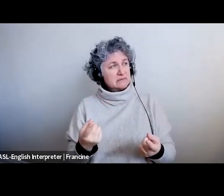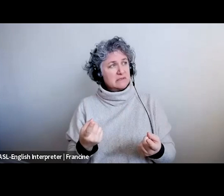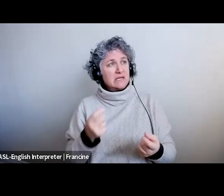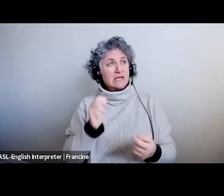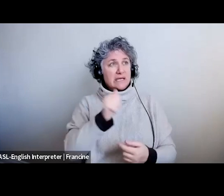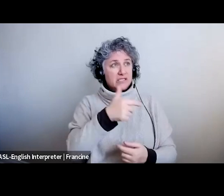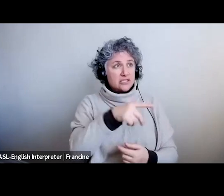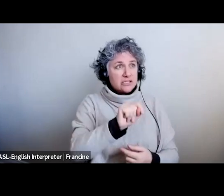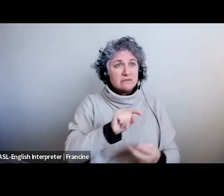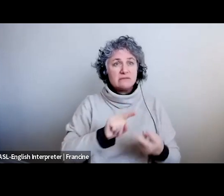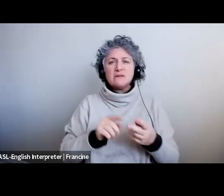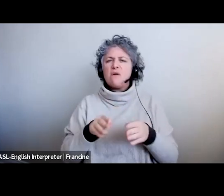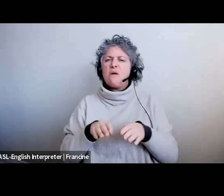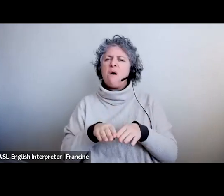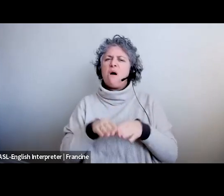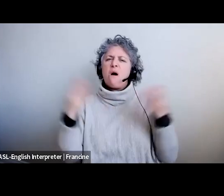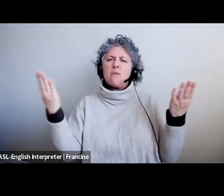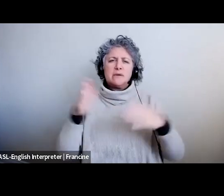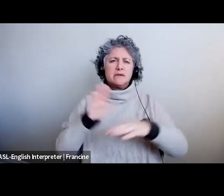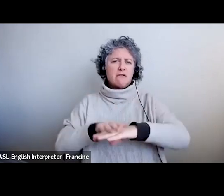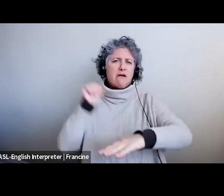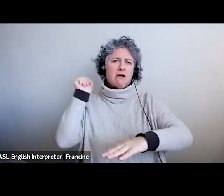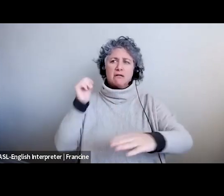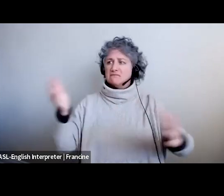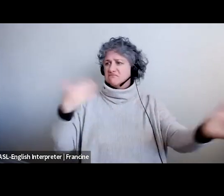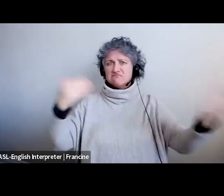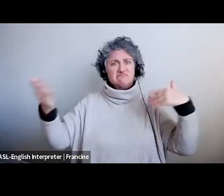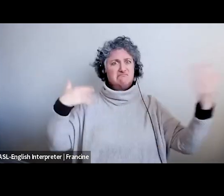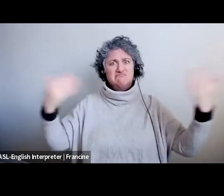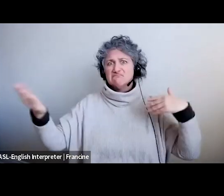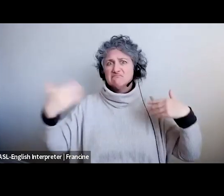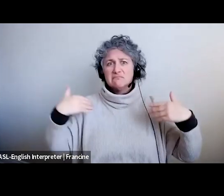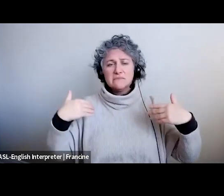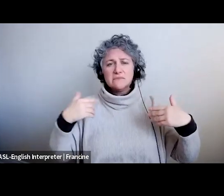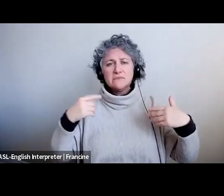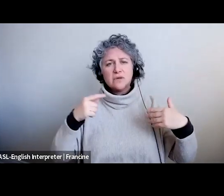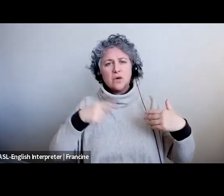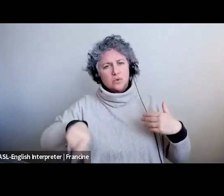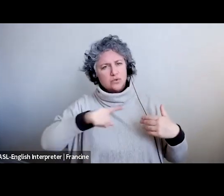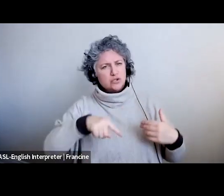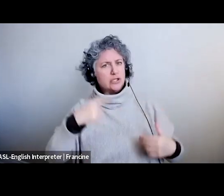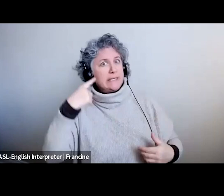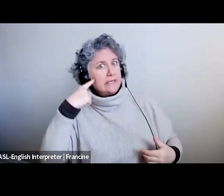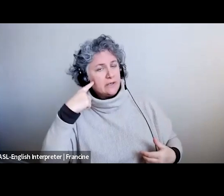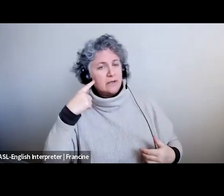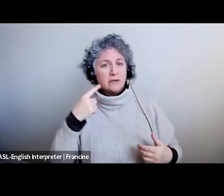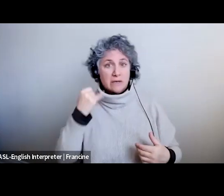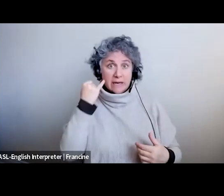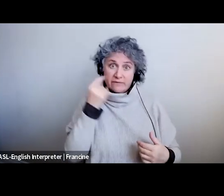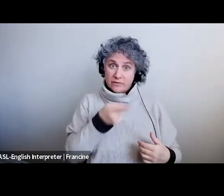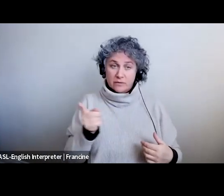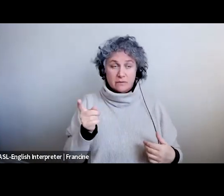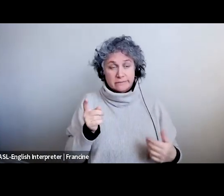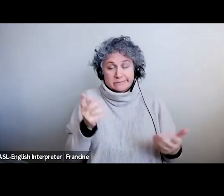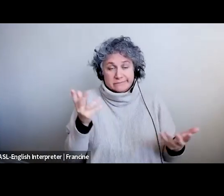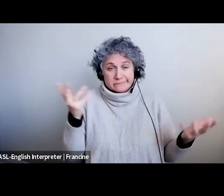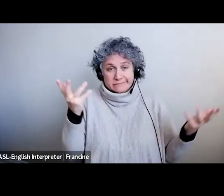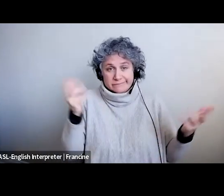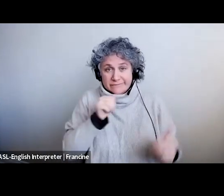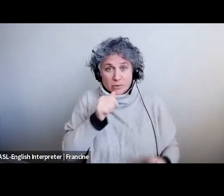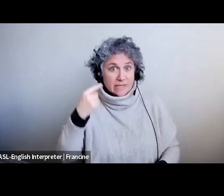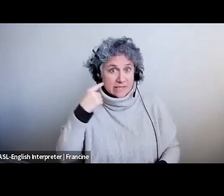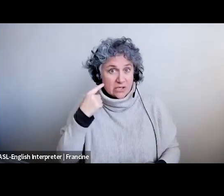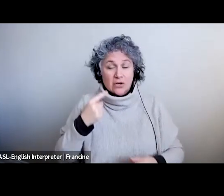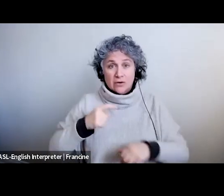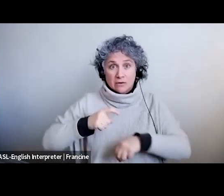through an open call so you you should find out about it's just about whether or not you hear about it in a timely